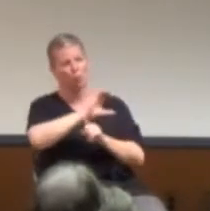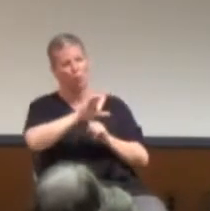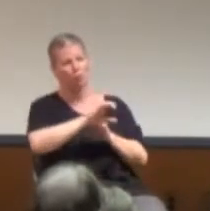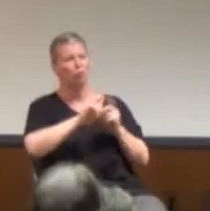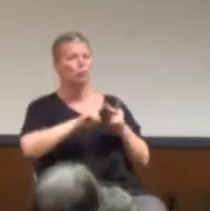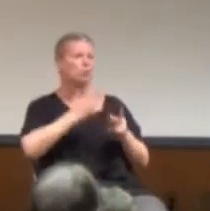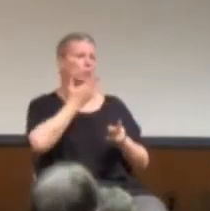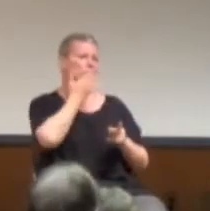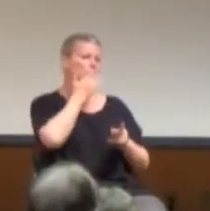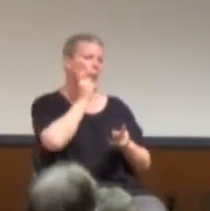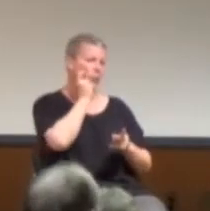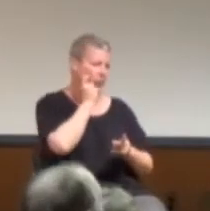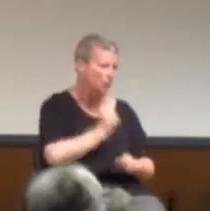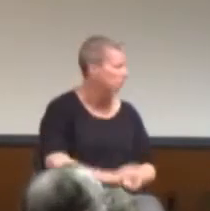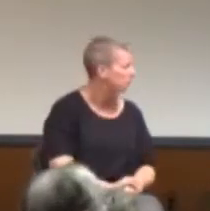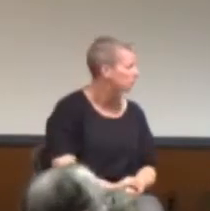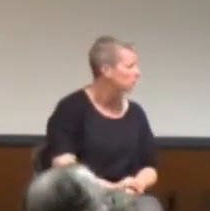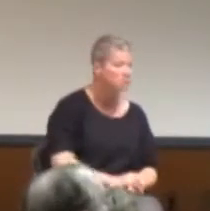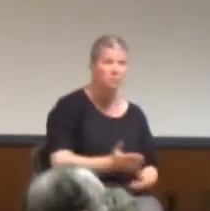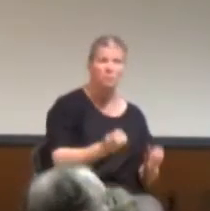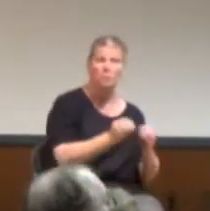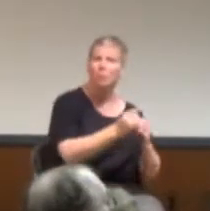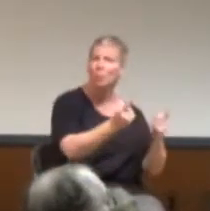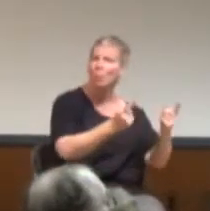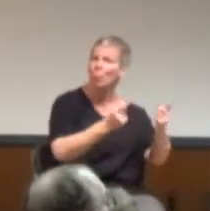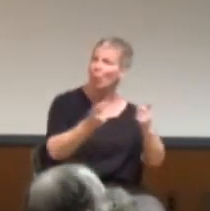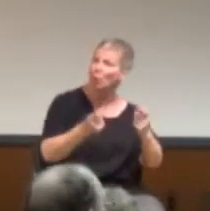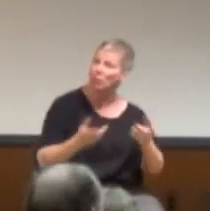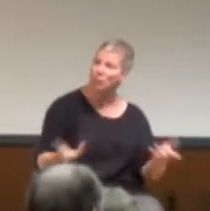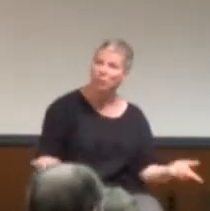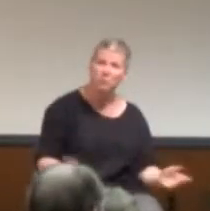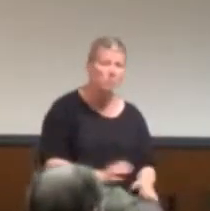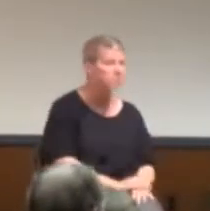yeah. Okay. Uh, anyone else? Questions? Yeah.